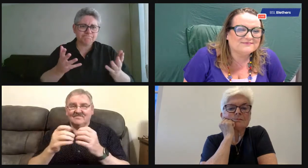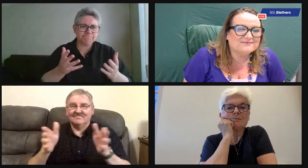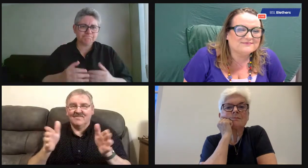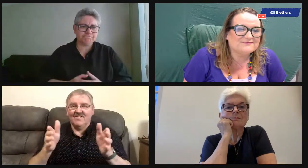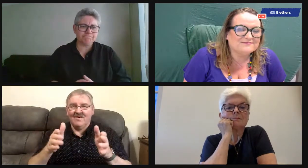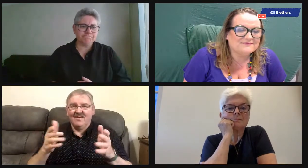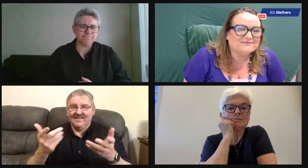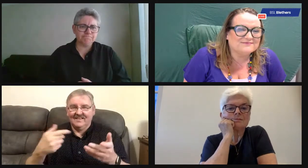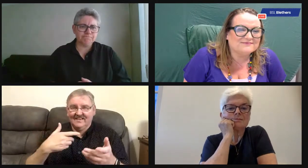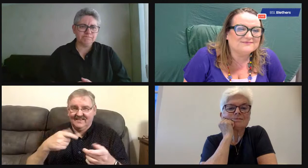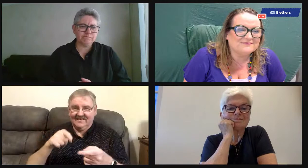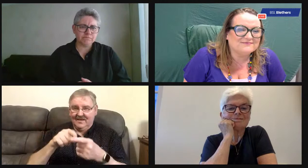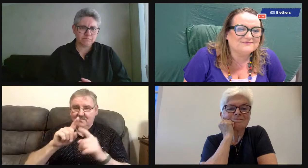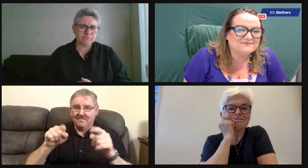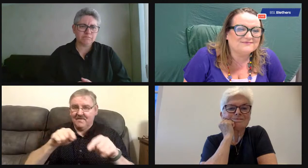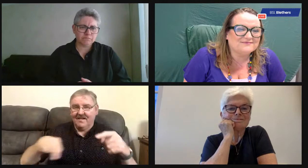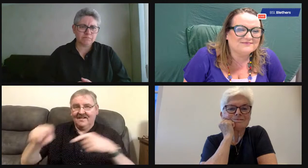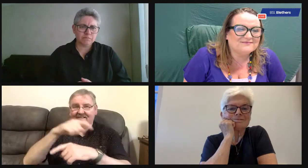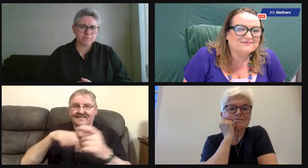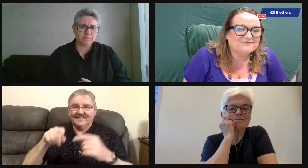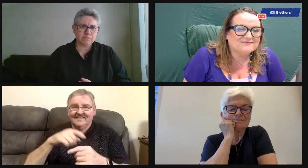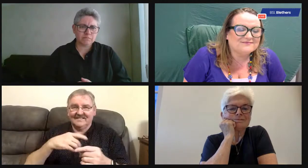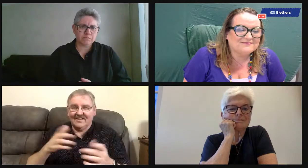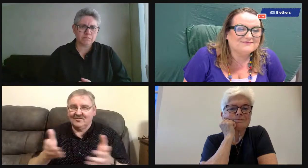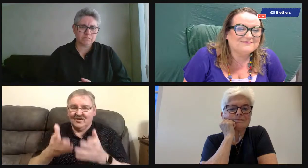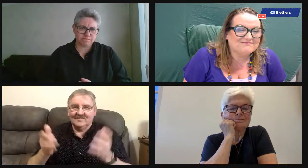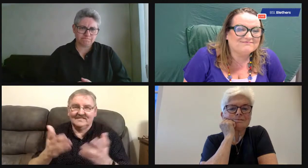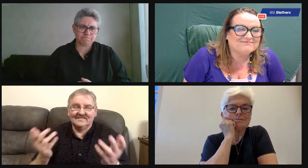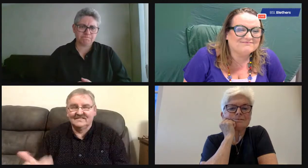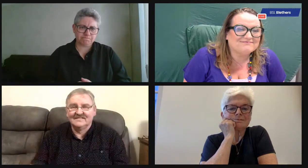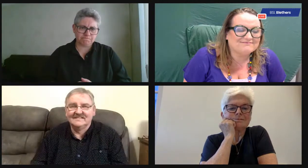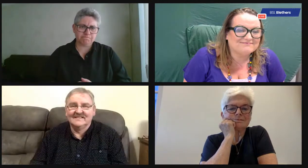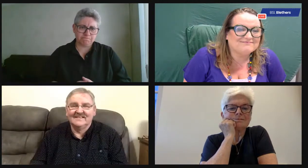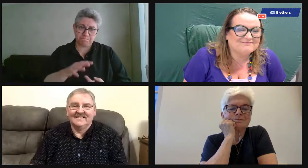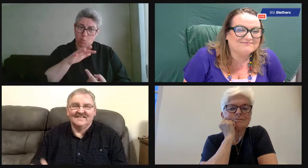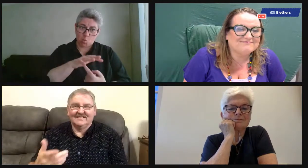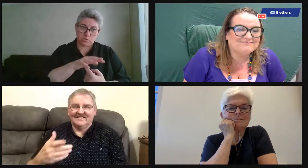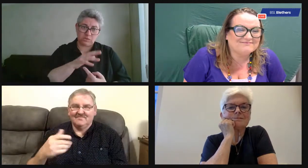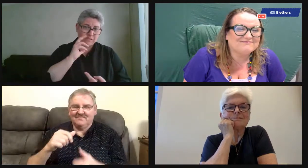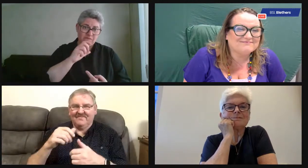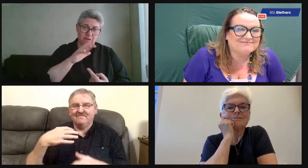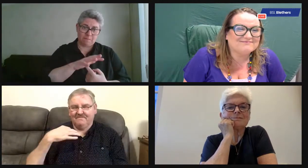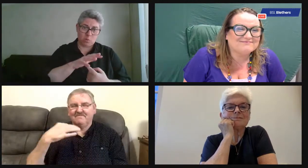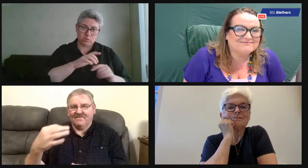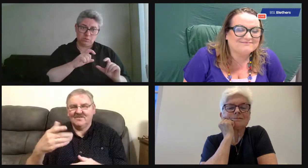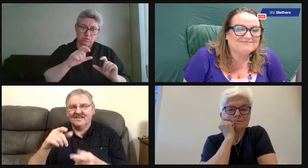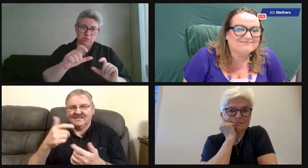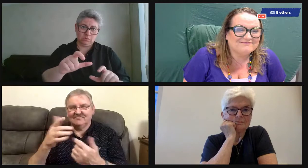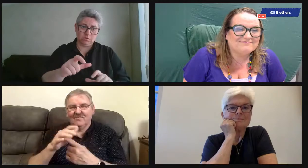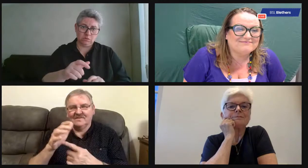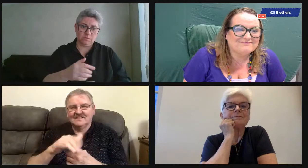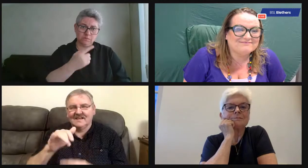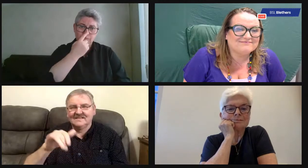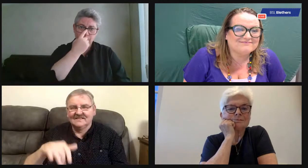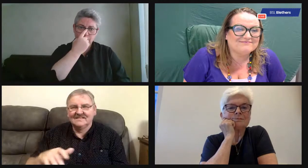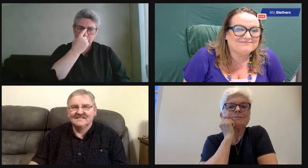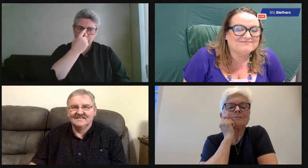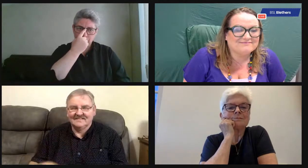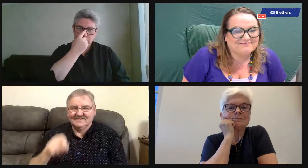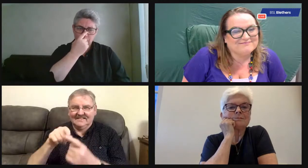So it's important. Our deaf club's small. We rely on everybody in there. So very important in terms of keeping